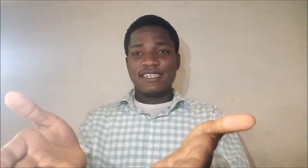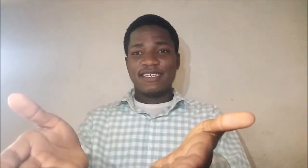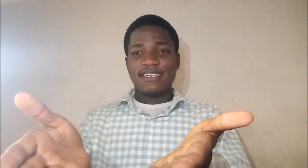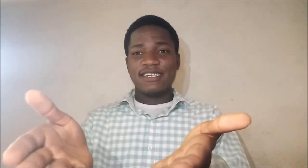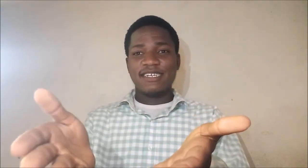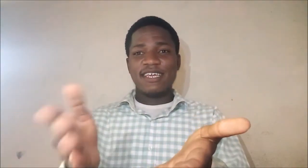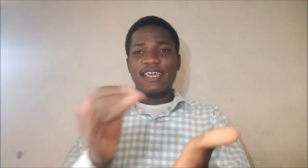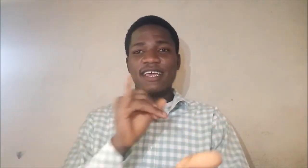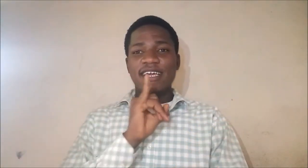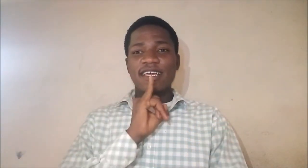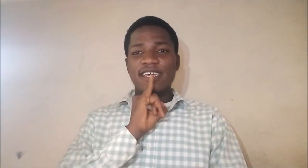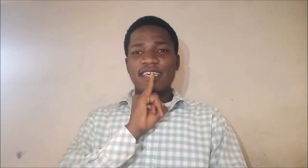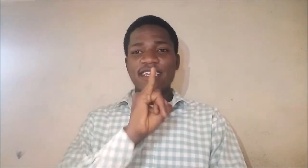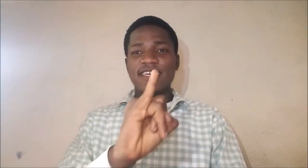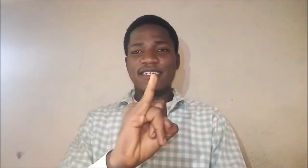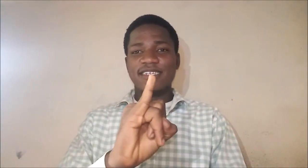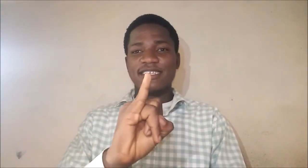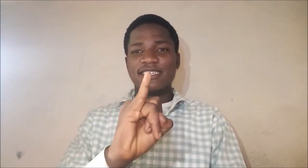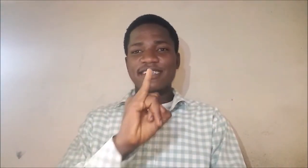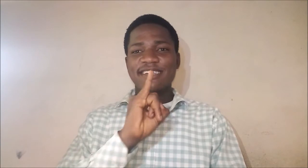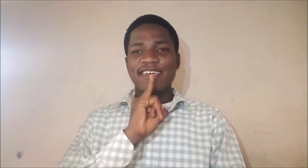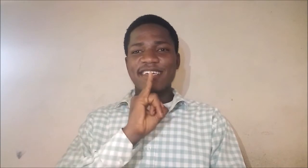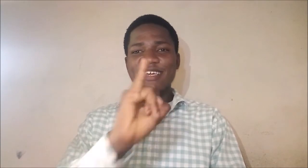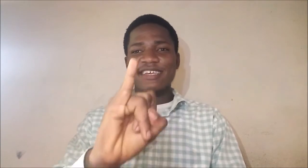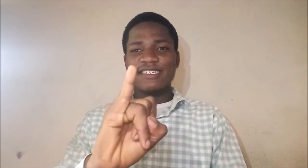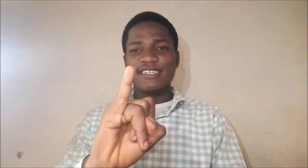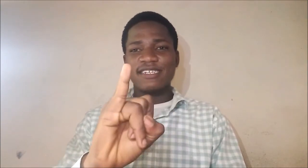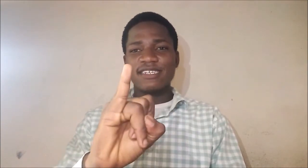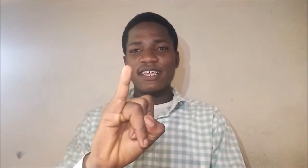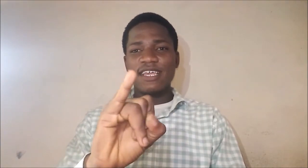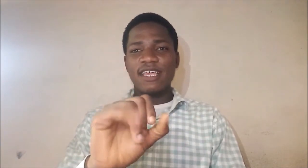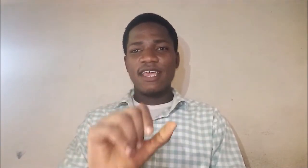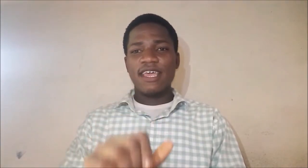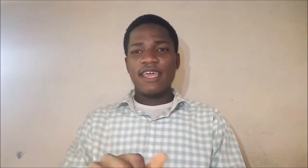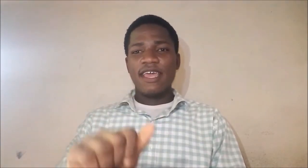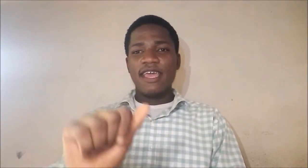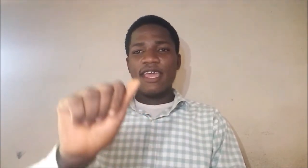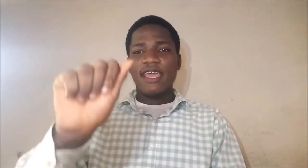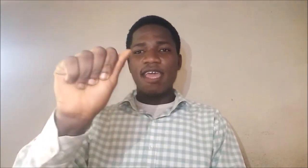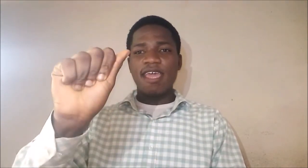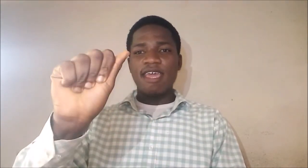is, is a